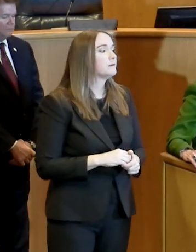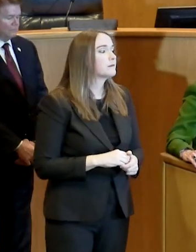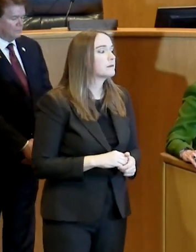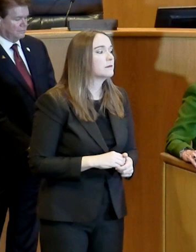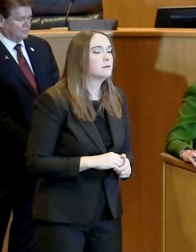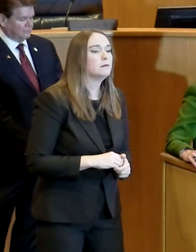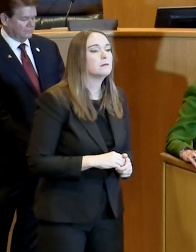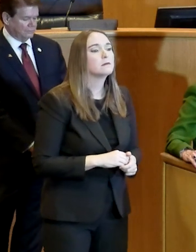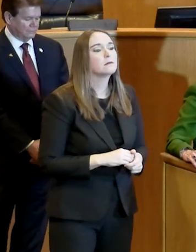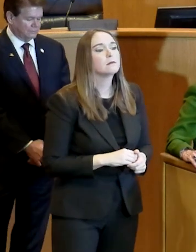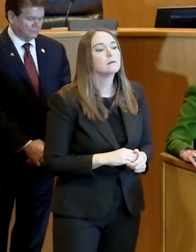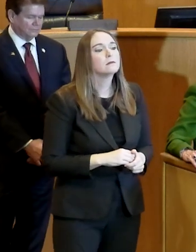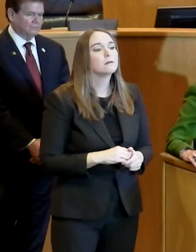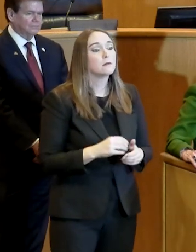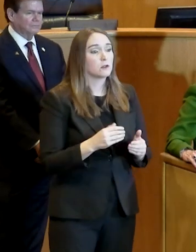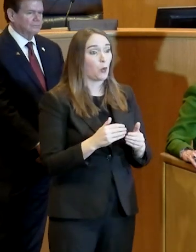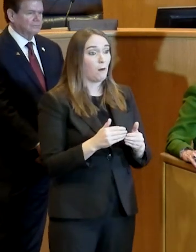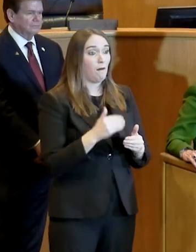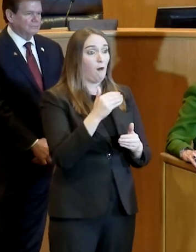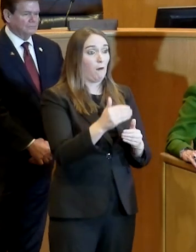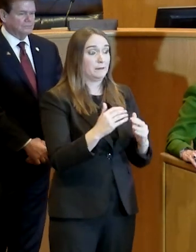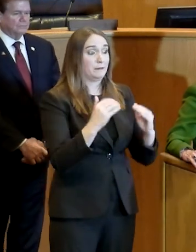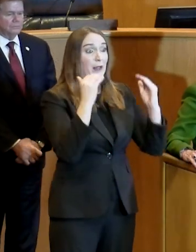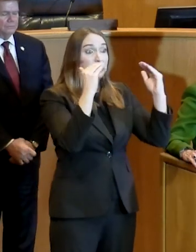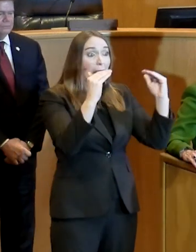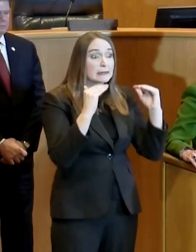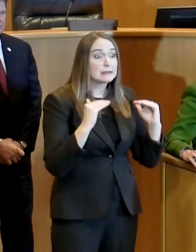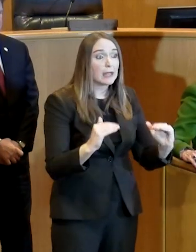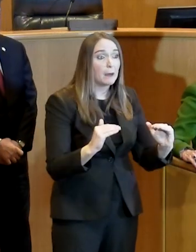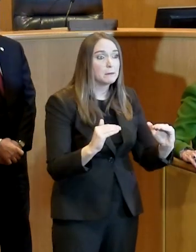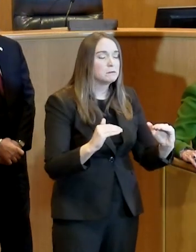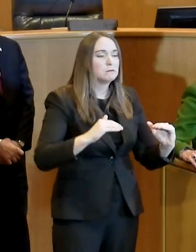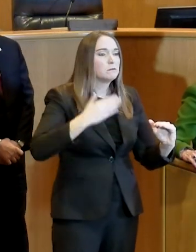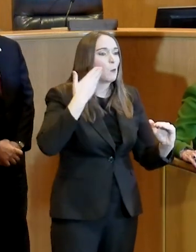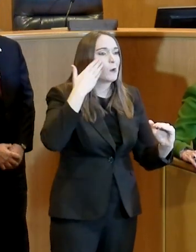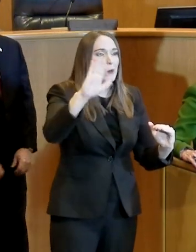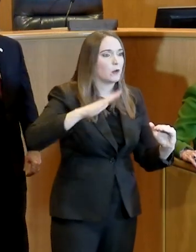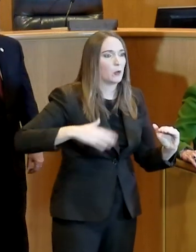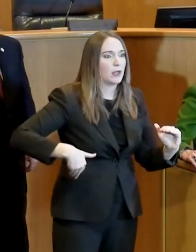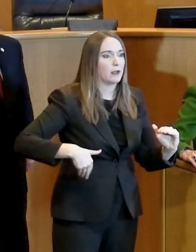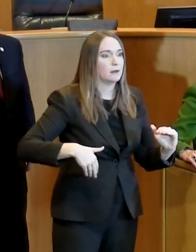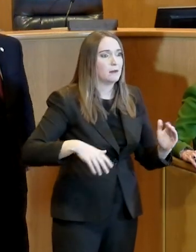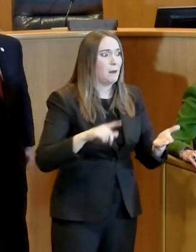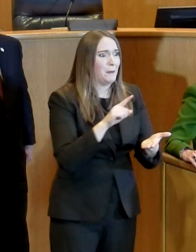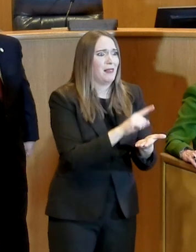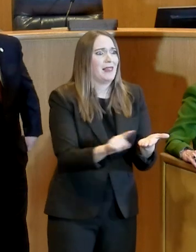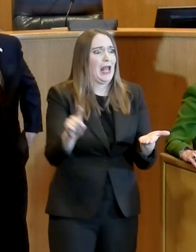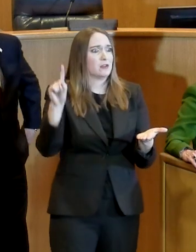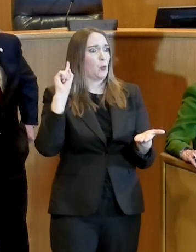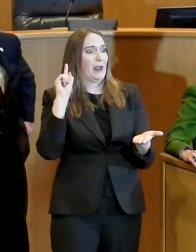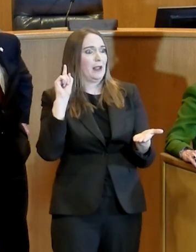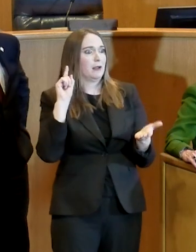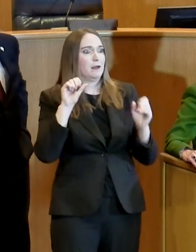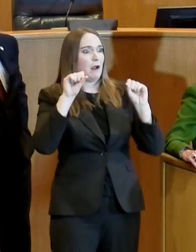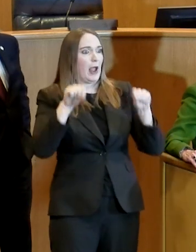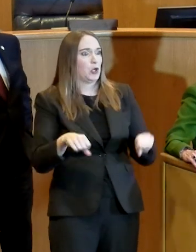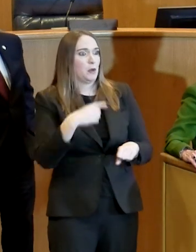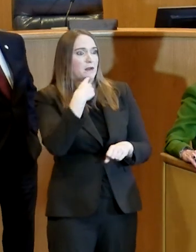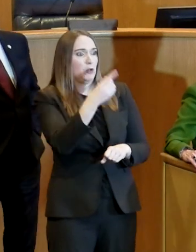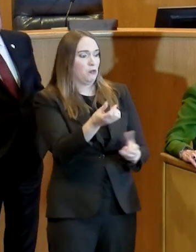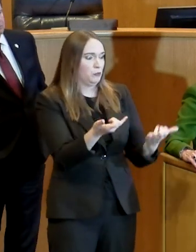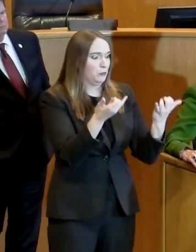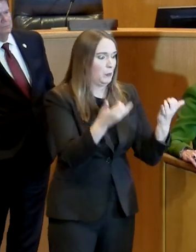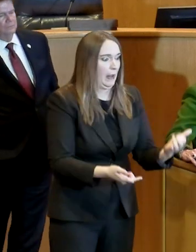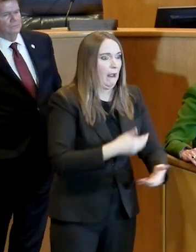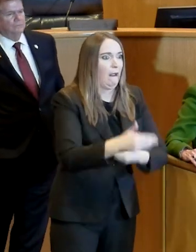Yeah. As far as next steps go, that has not been determined. But then a week ago, I couldn't have told you that we are where we are now. We meet